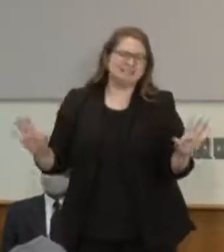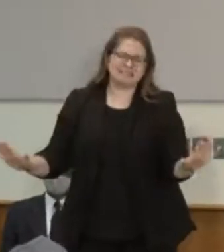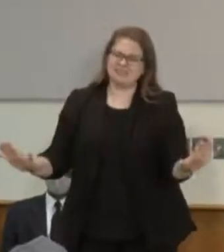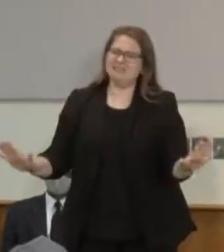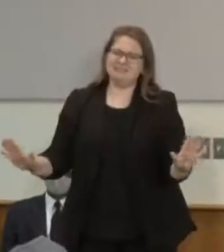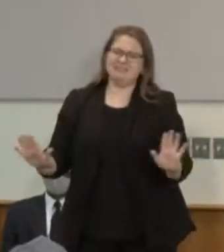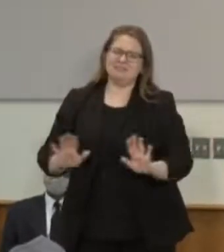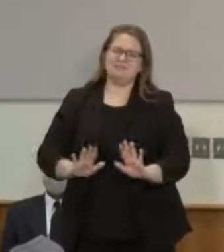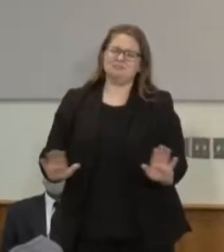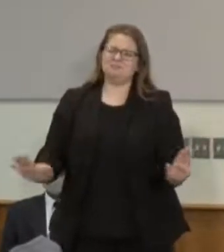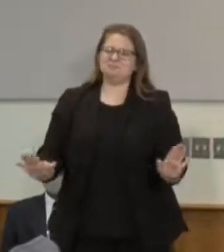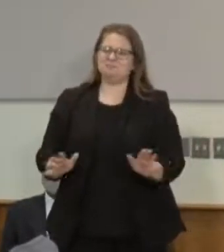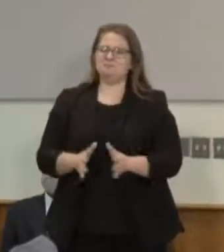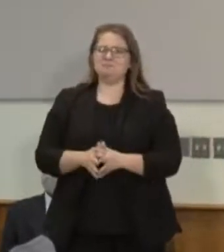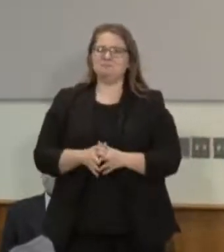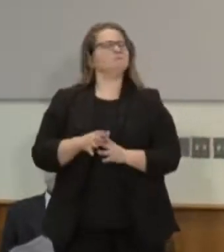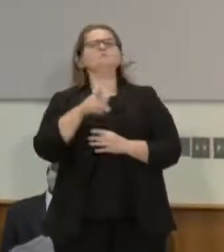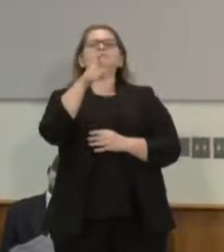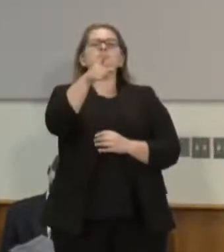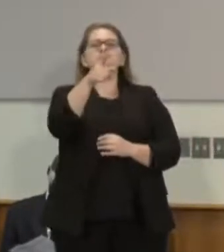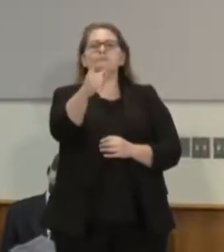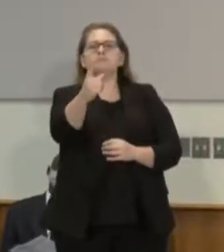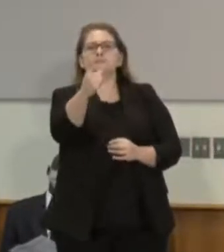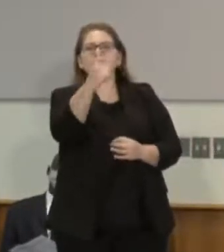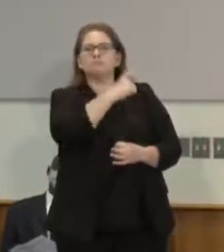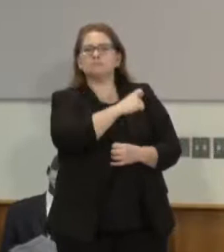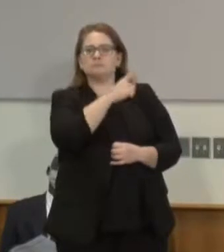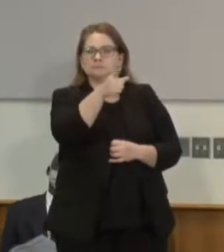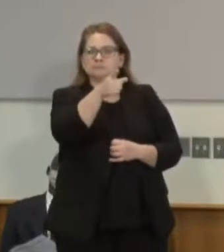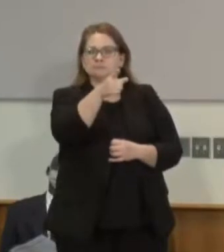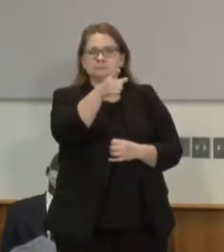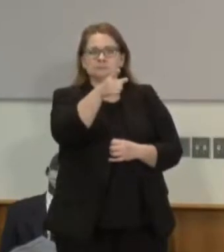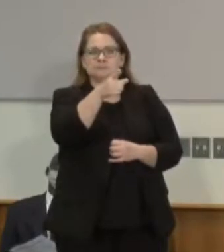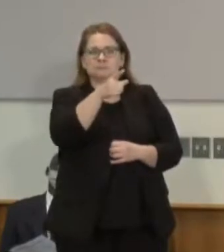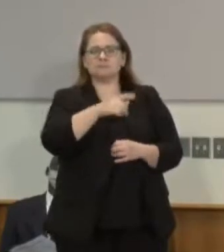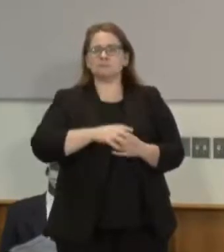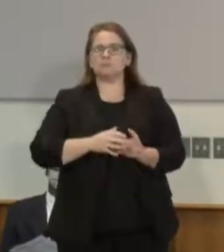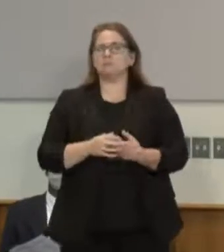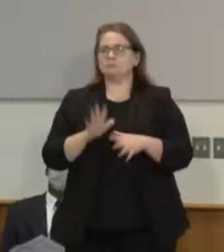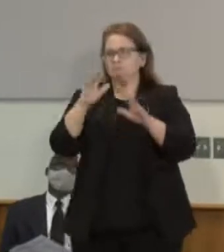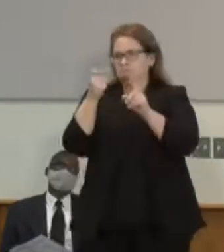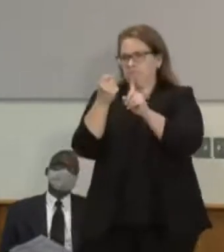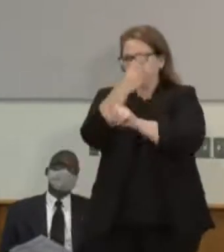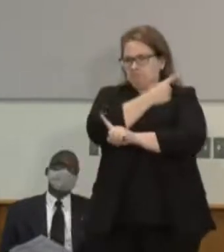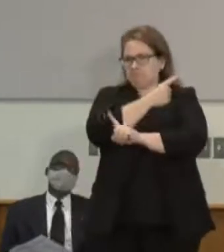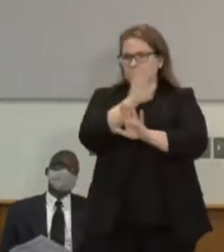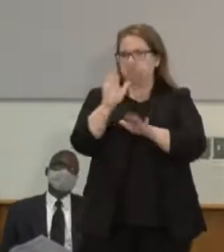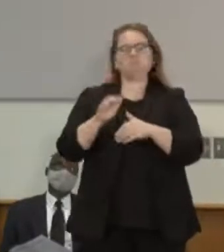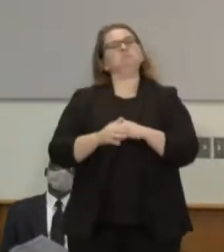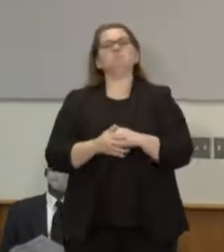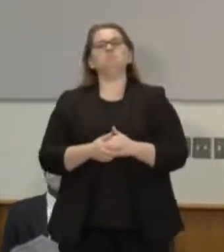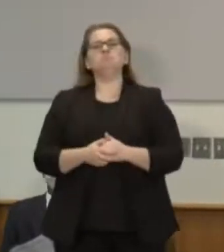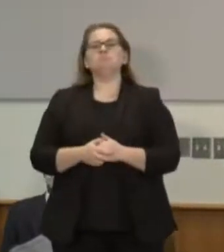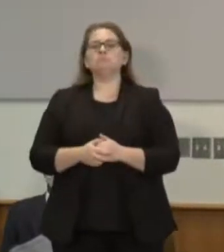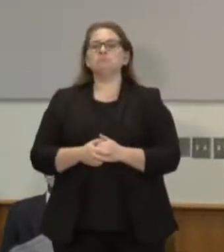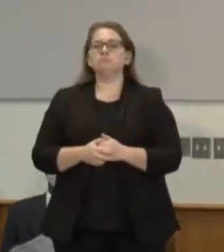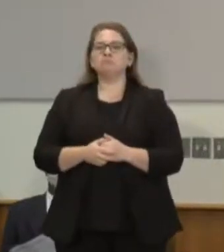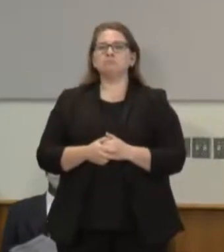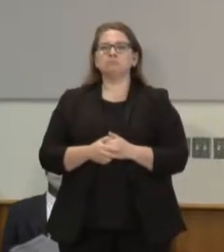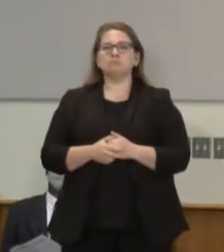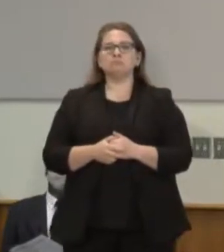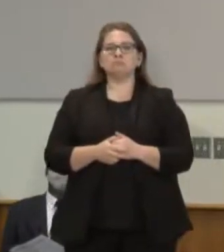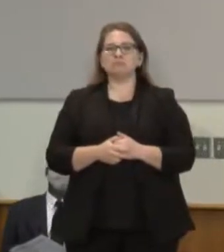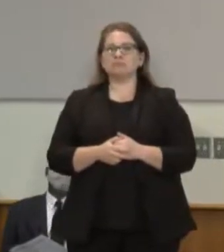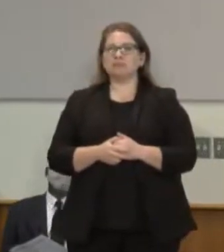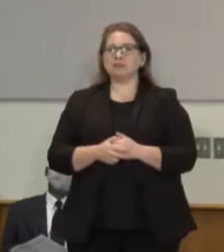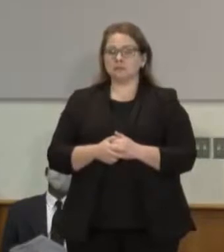I'm going to go back to the previous topics if you don't mind earlier this year was realized that the only